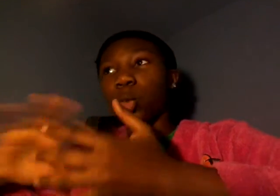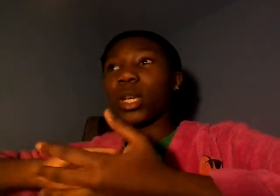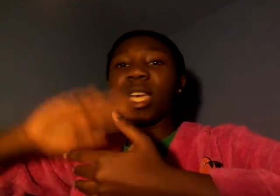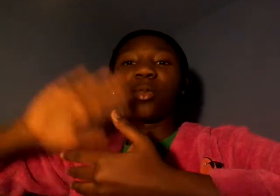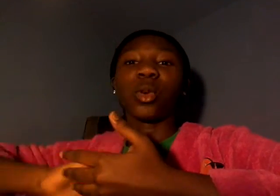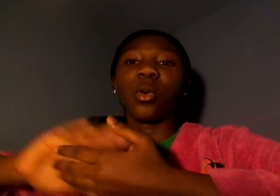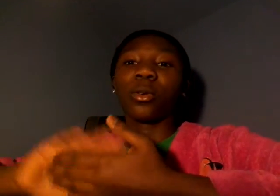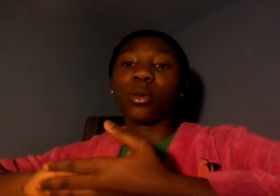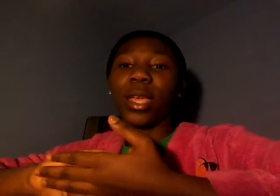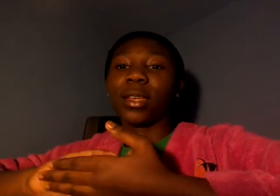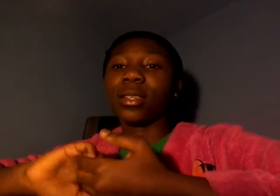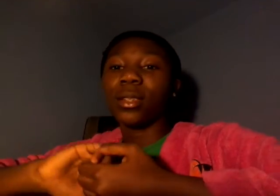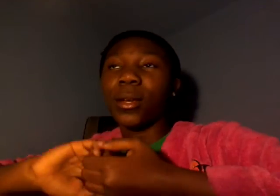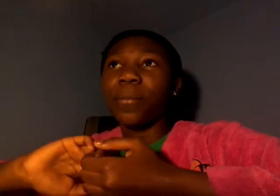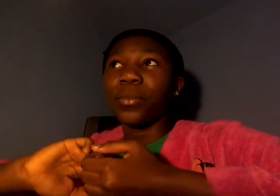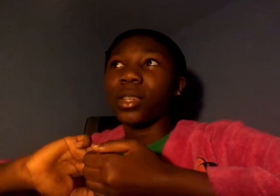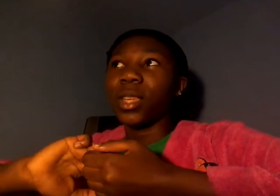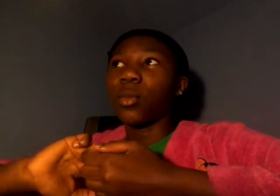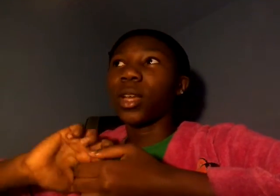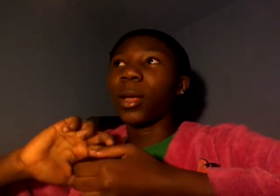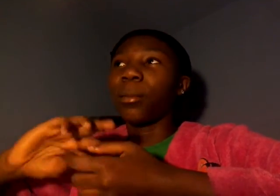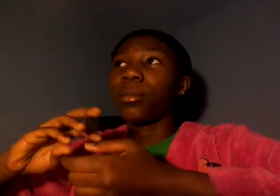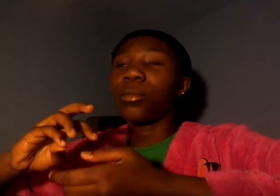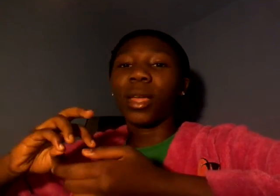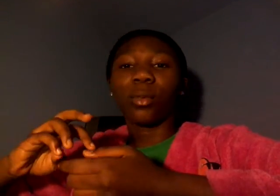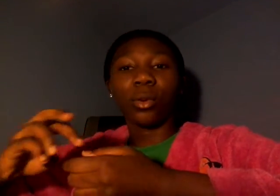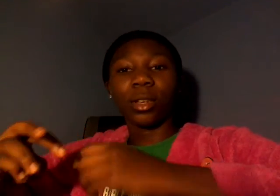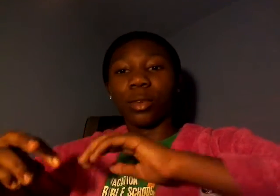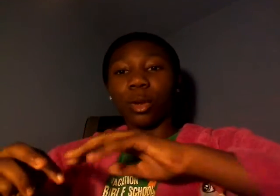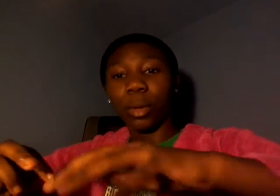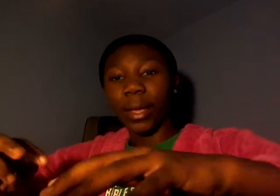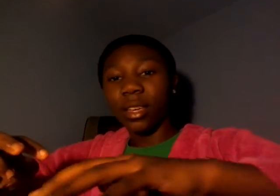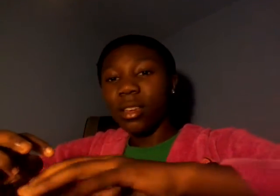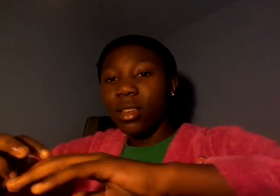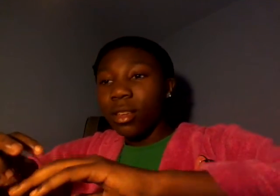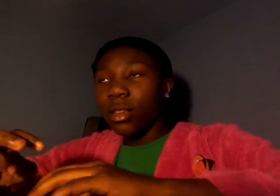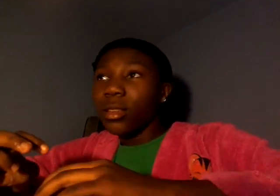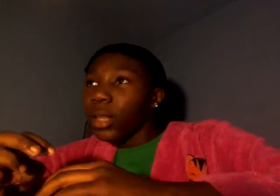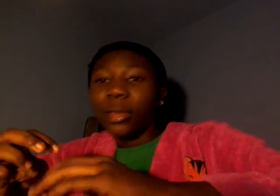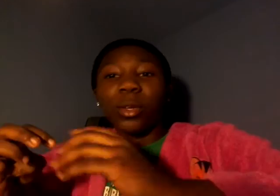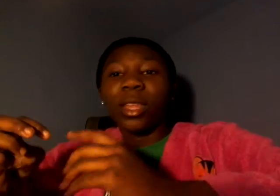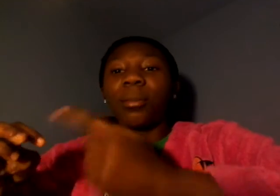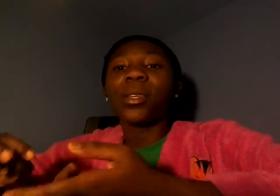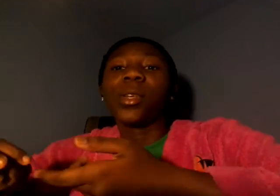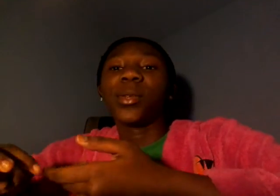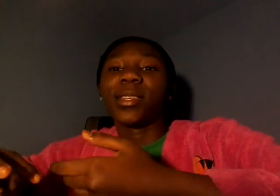screen recorder days it's like when i'm like recording a video but like like like the buzzfeed quizzes